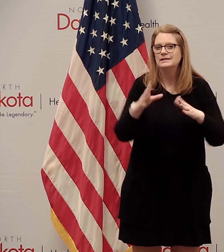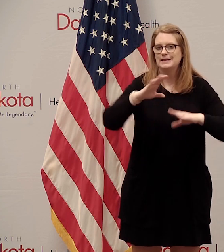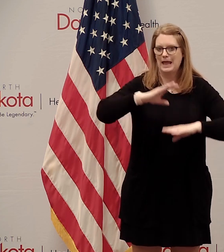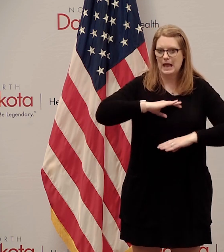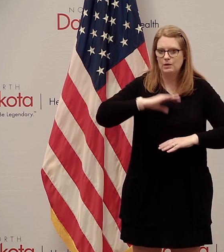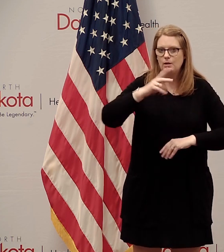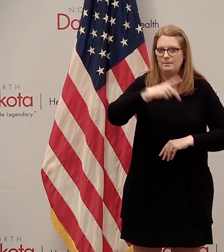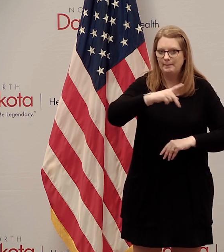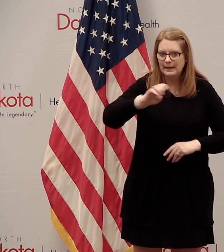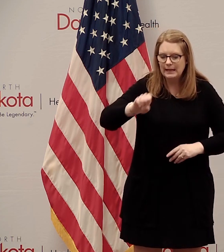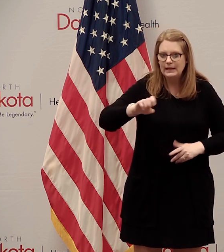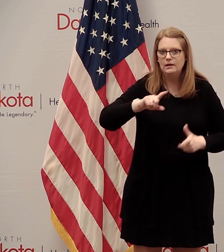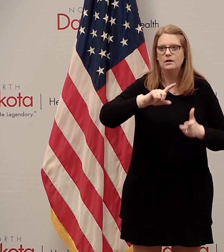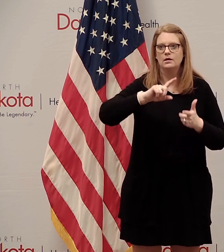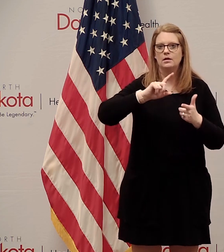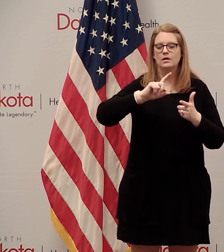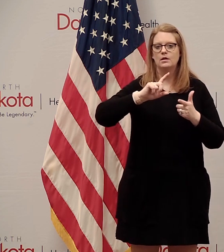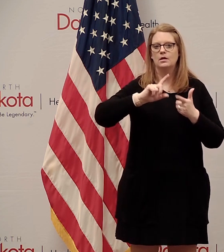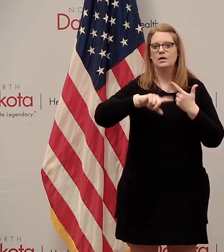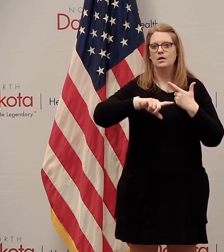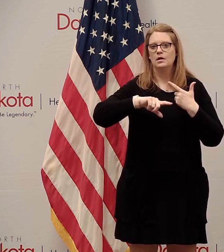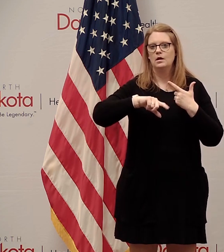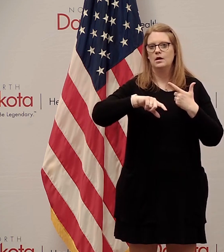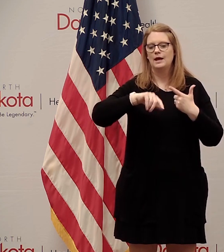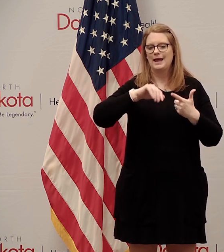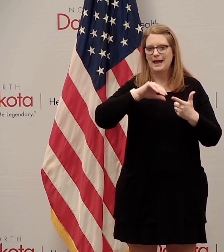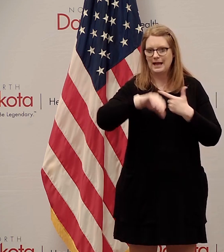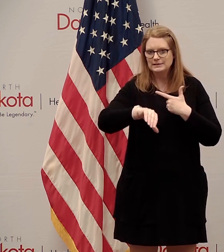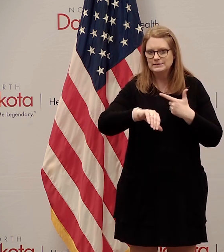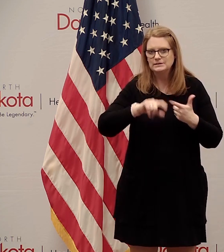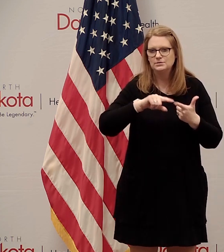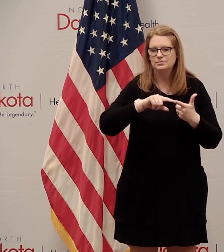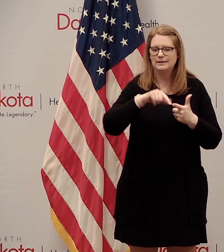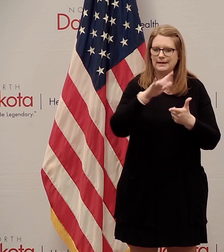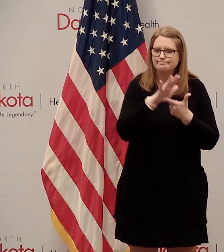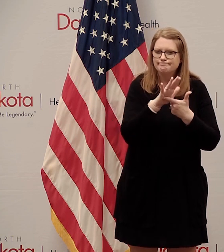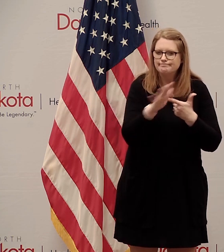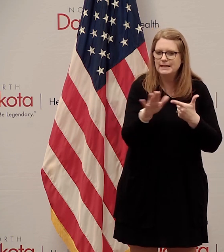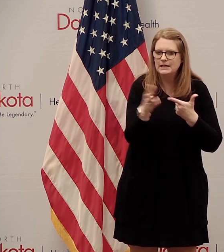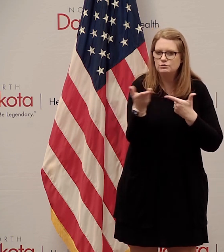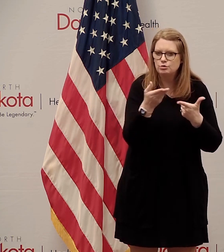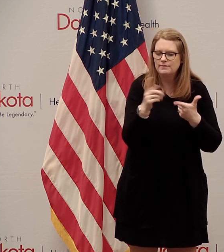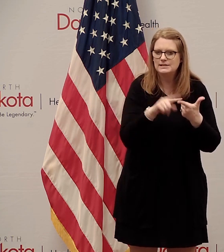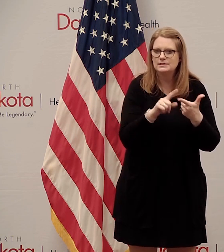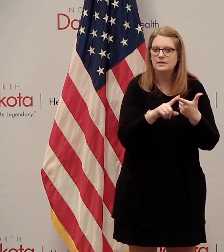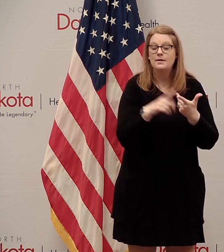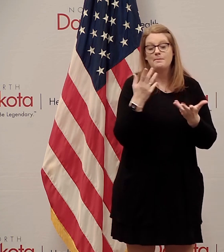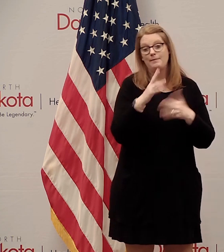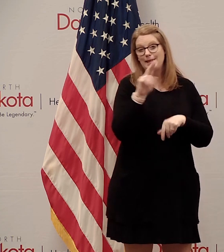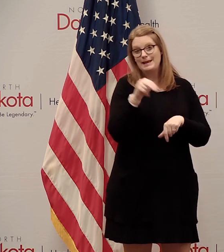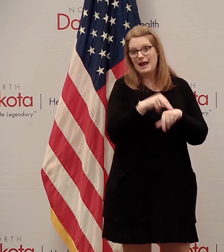having access to deep cleaning services whether that's through the national guard or through